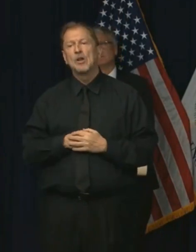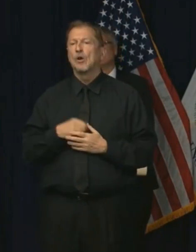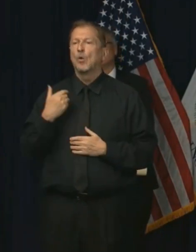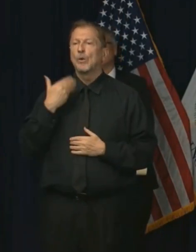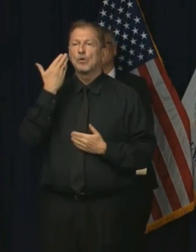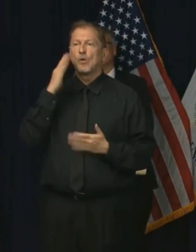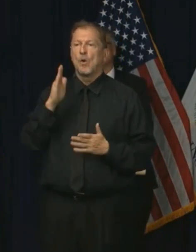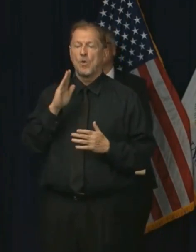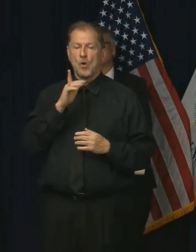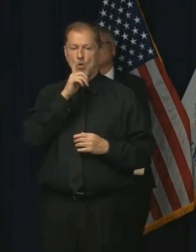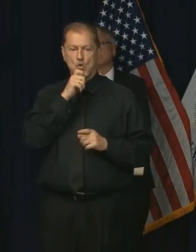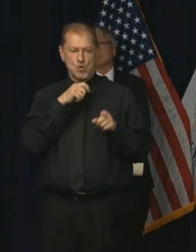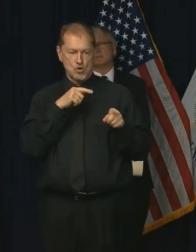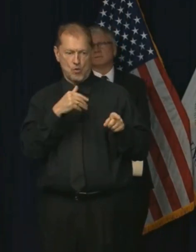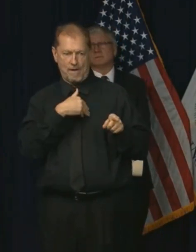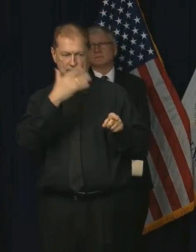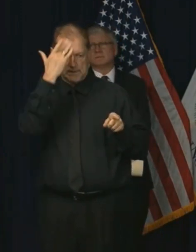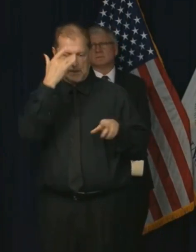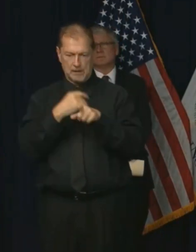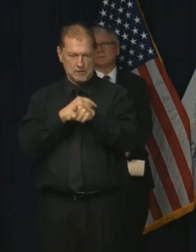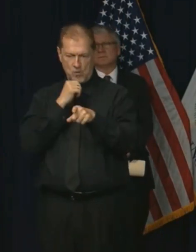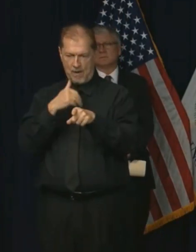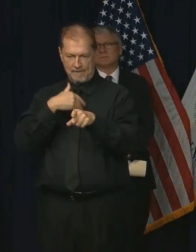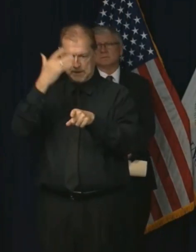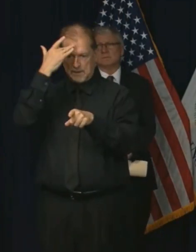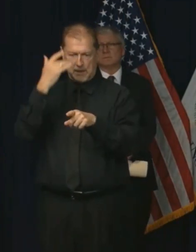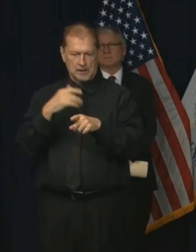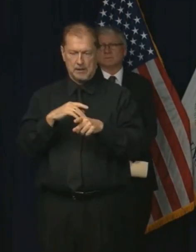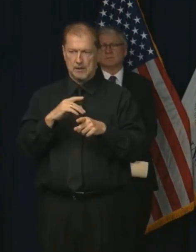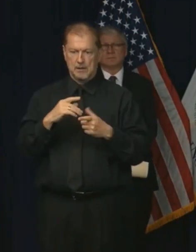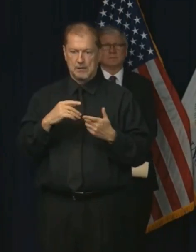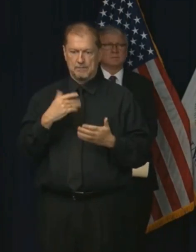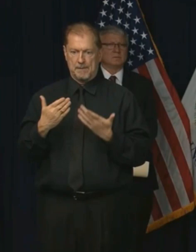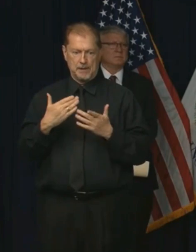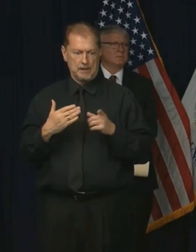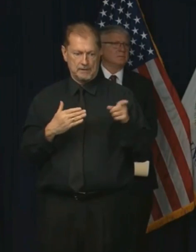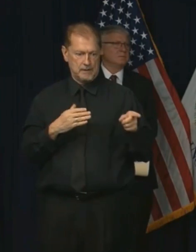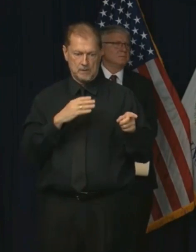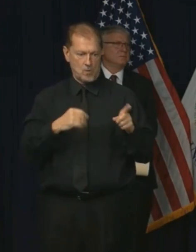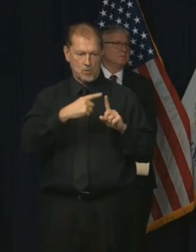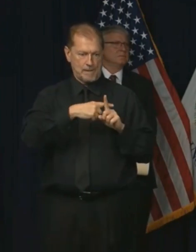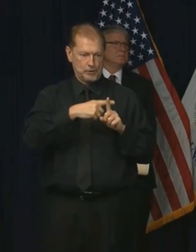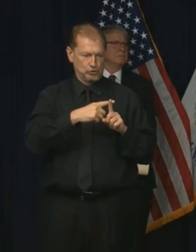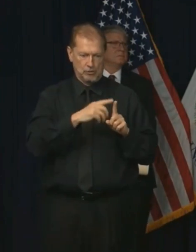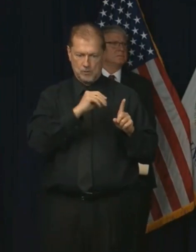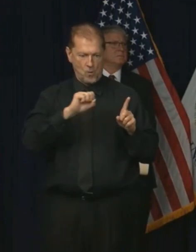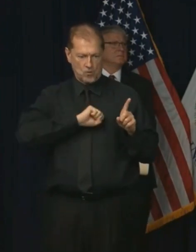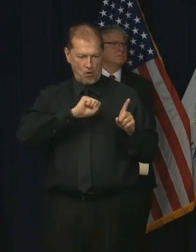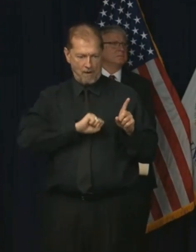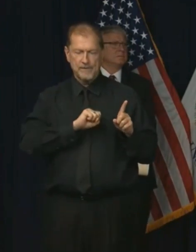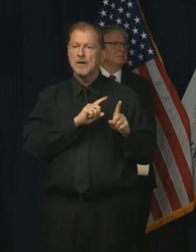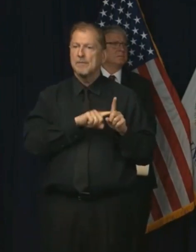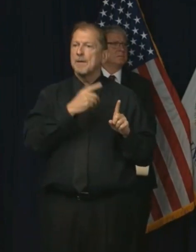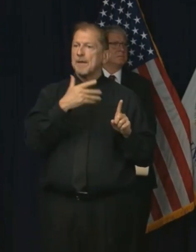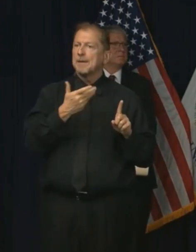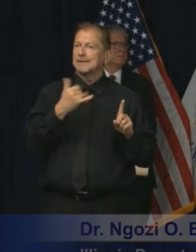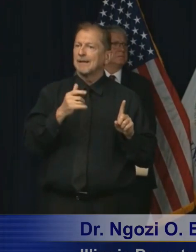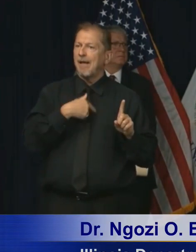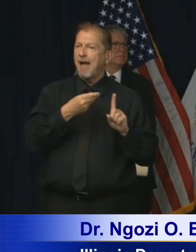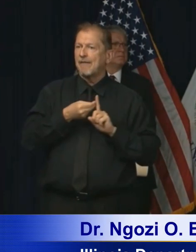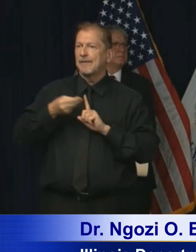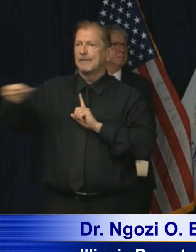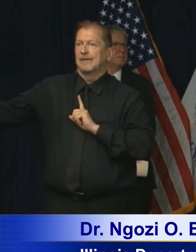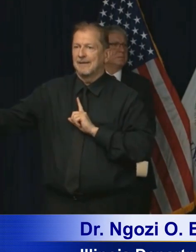who is COVID positive. We don't know if just being symptomatic, that is not alone the sign that you should protect